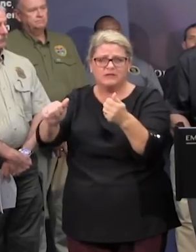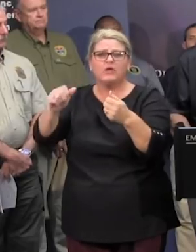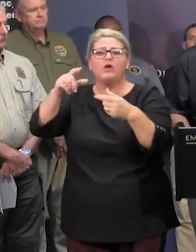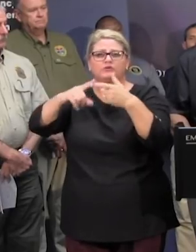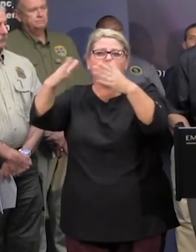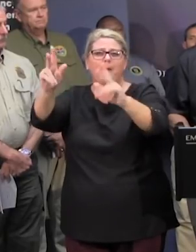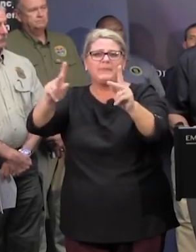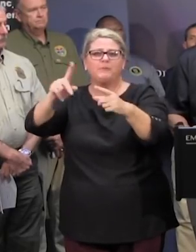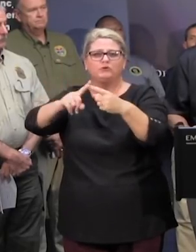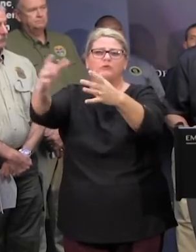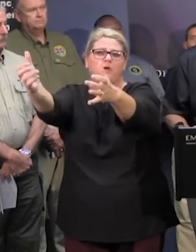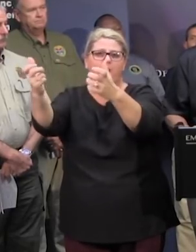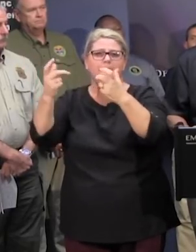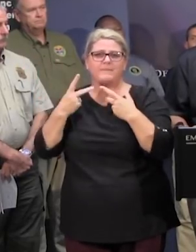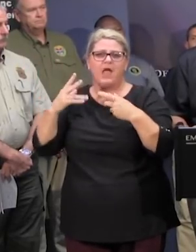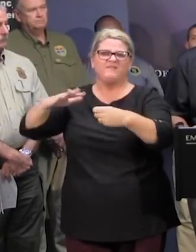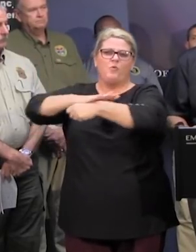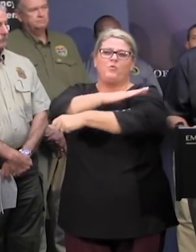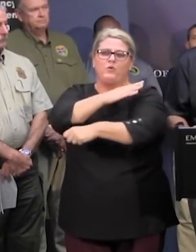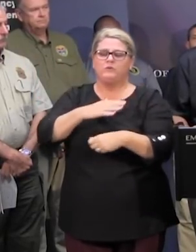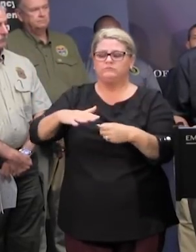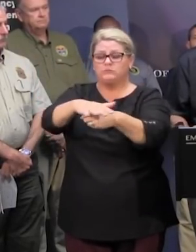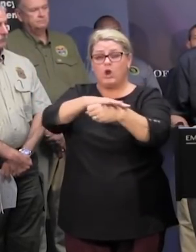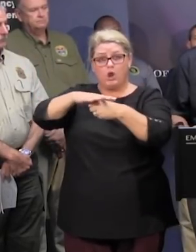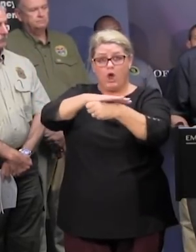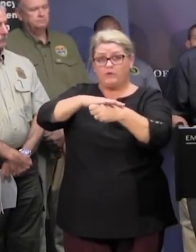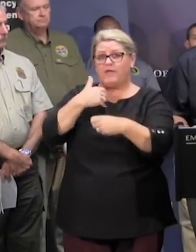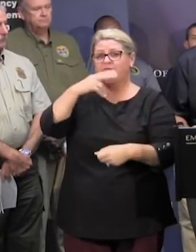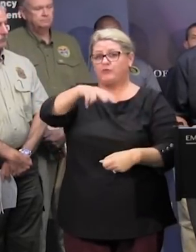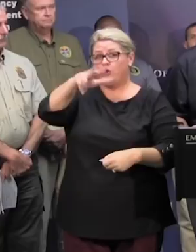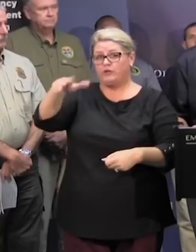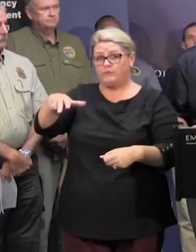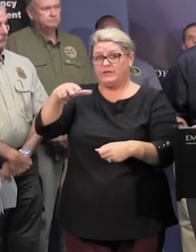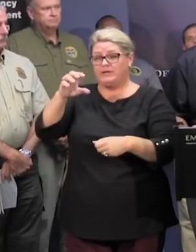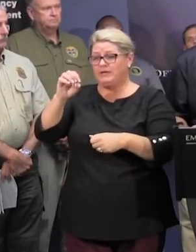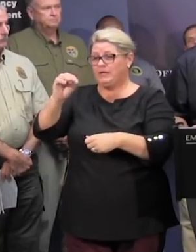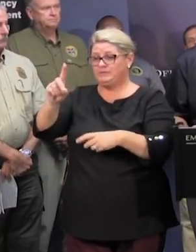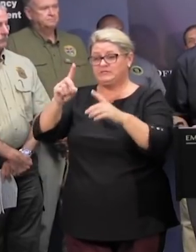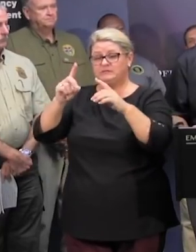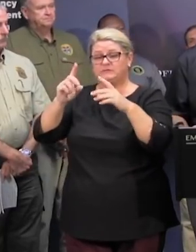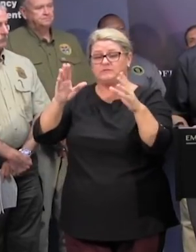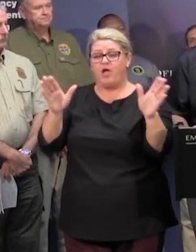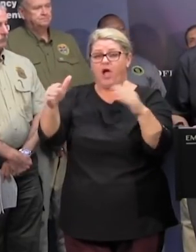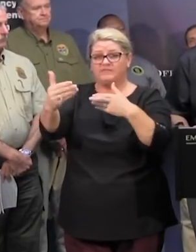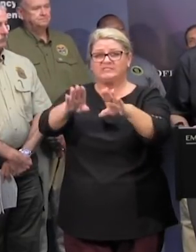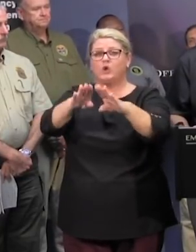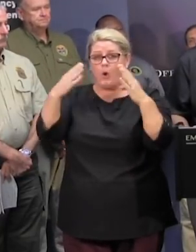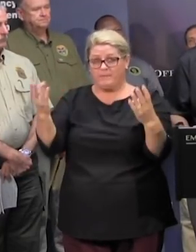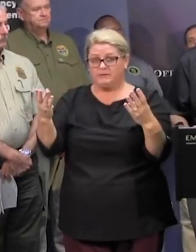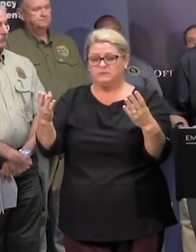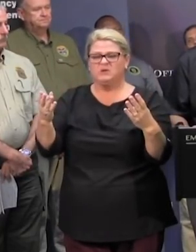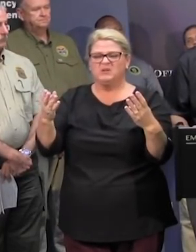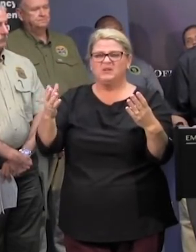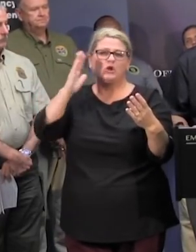at the local level we've got 33 county emergency operation centers that are currently open but we